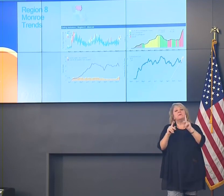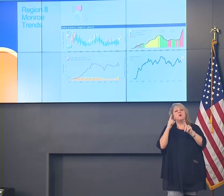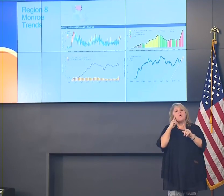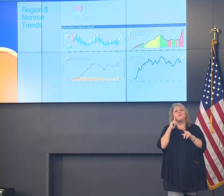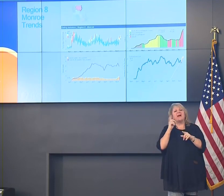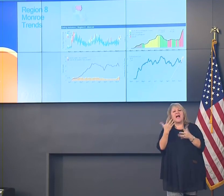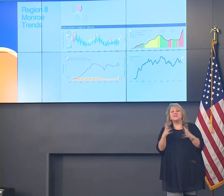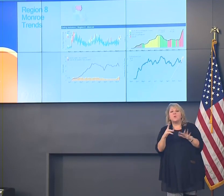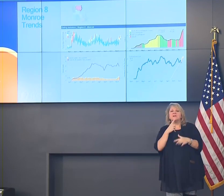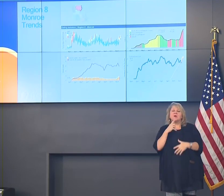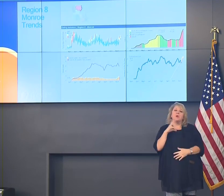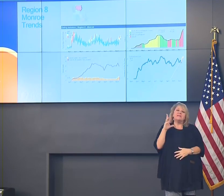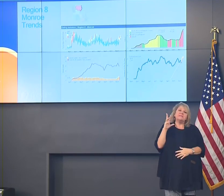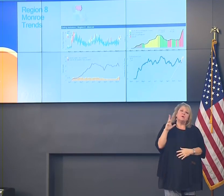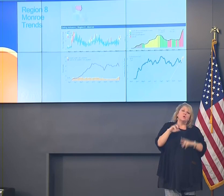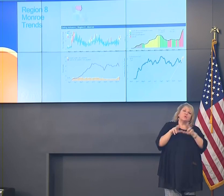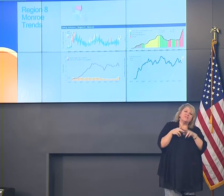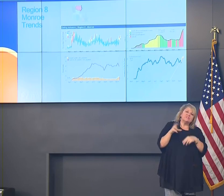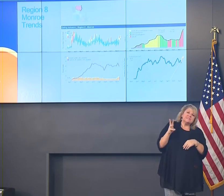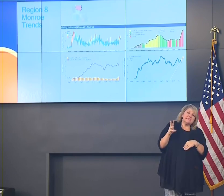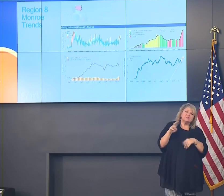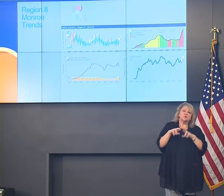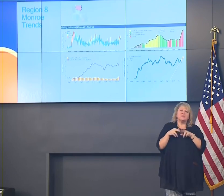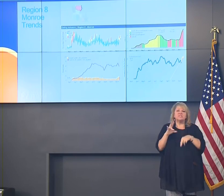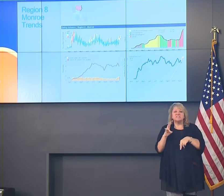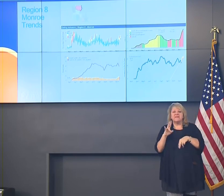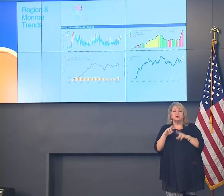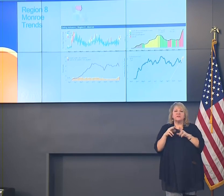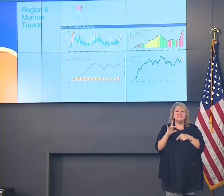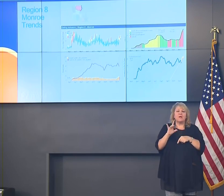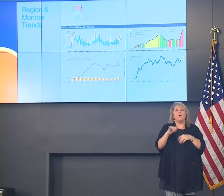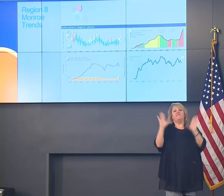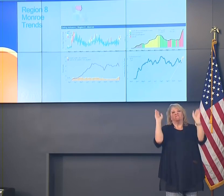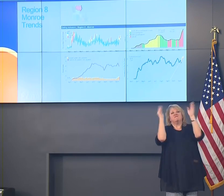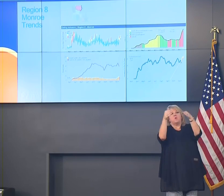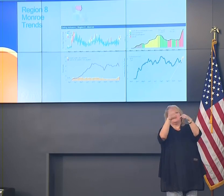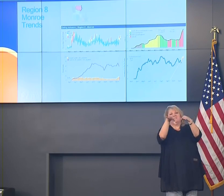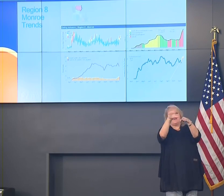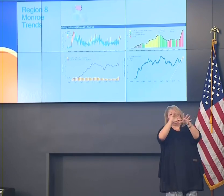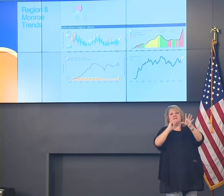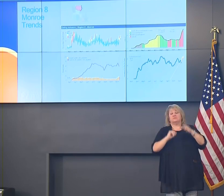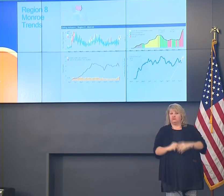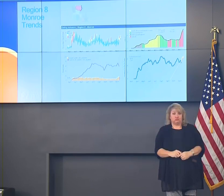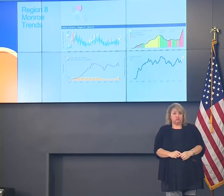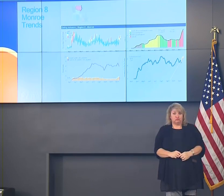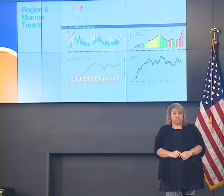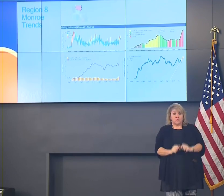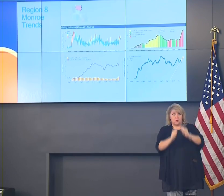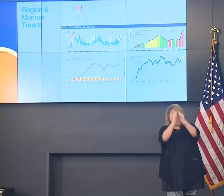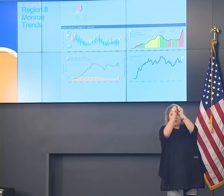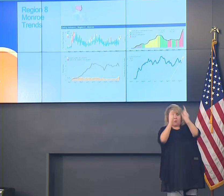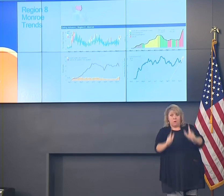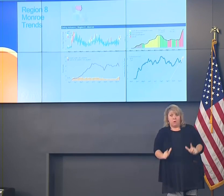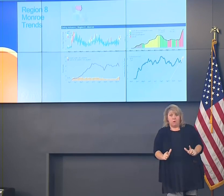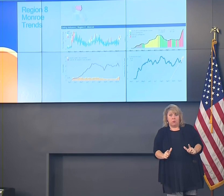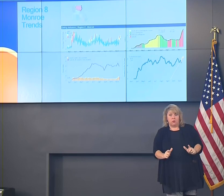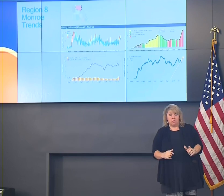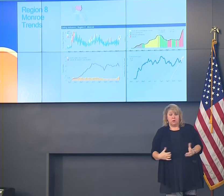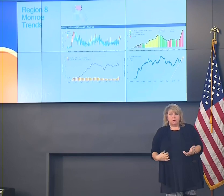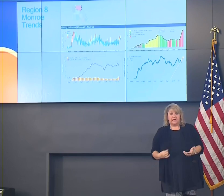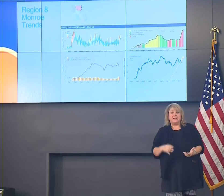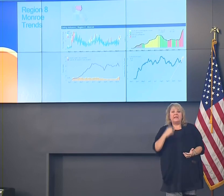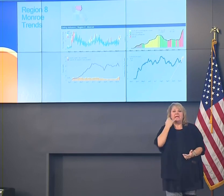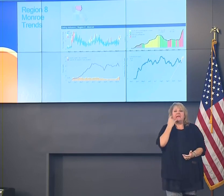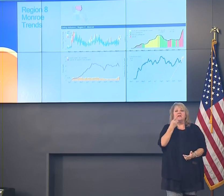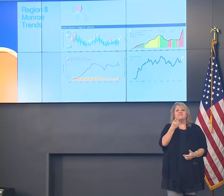where the only places we need to be focused. That's not true. But I will tell you it's a particular concern for people if you were in